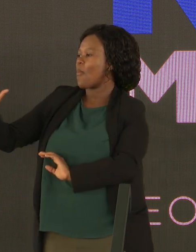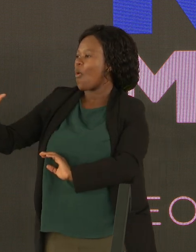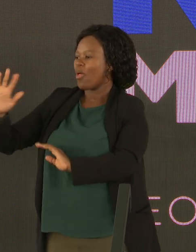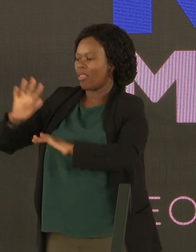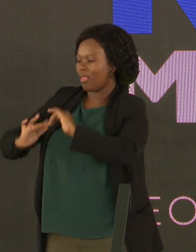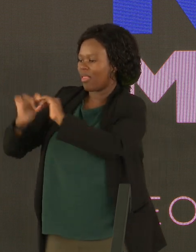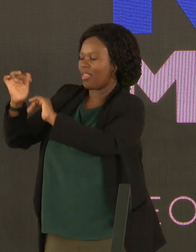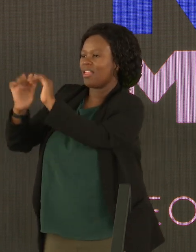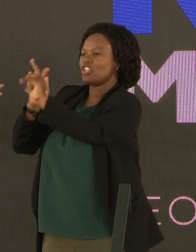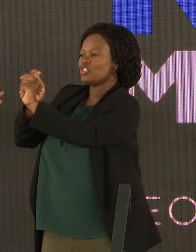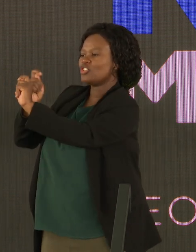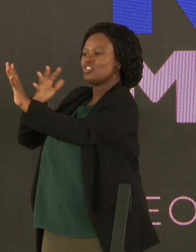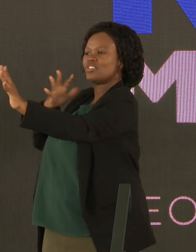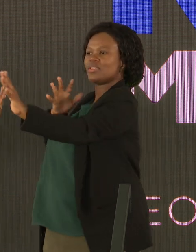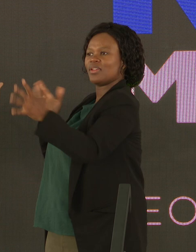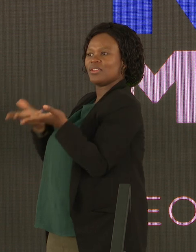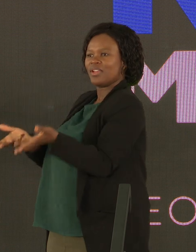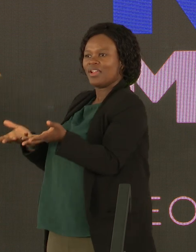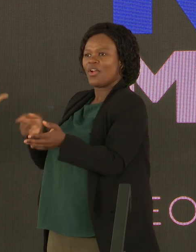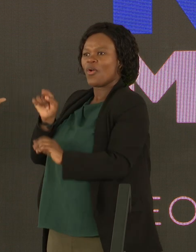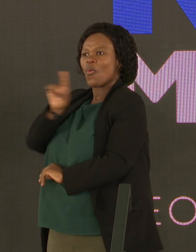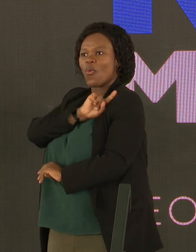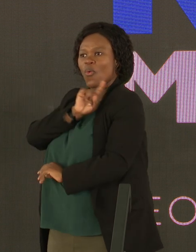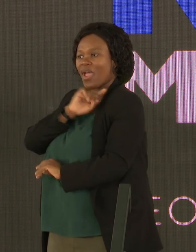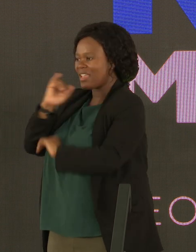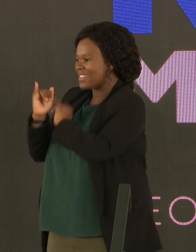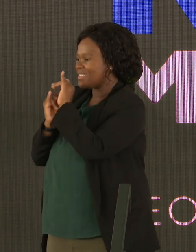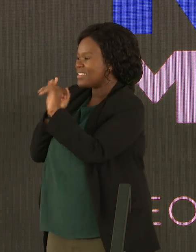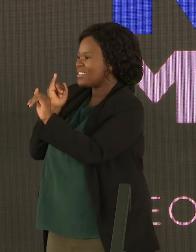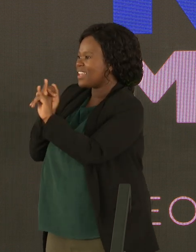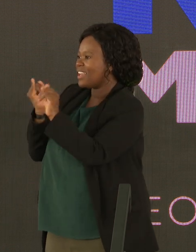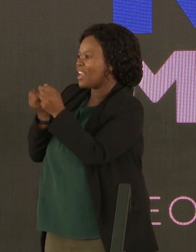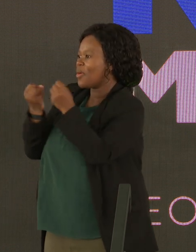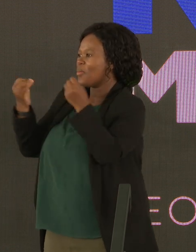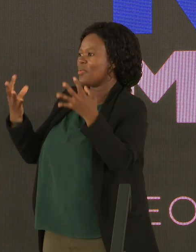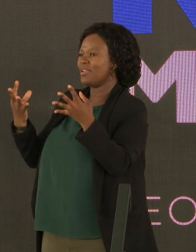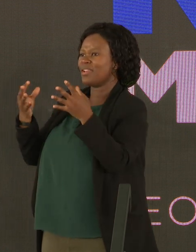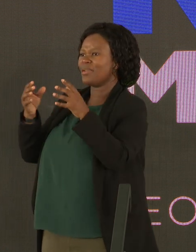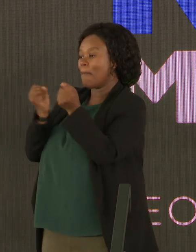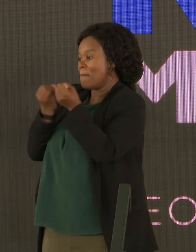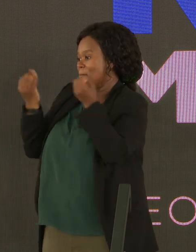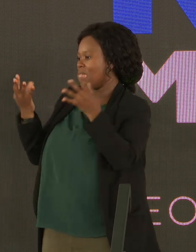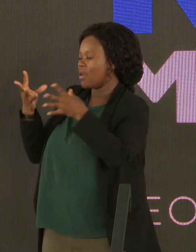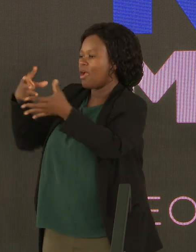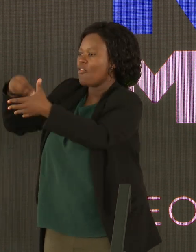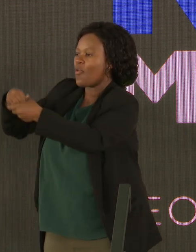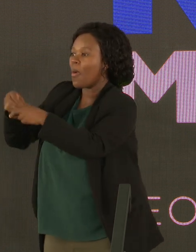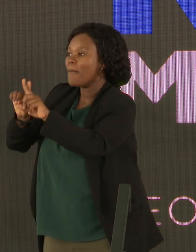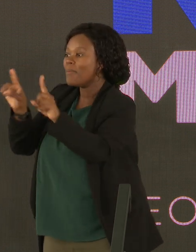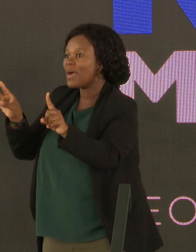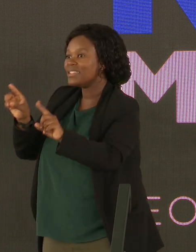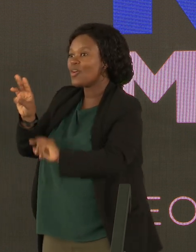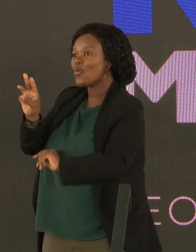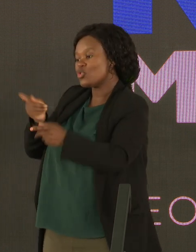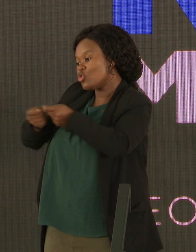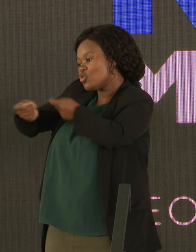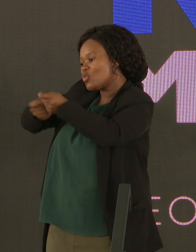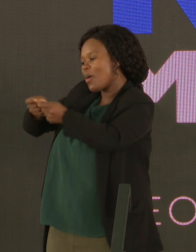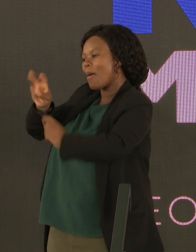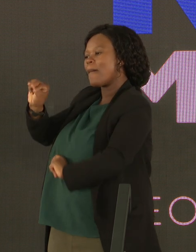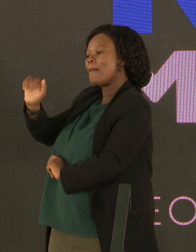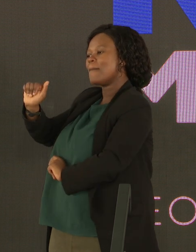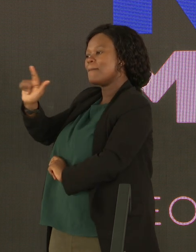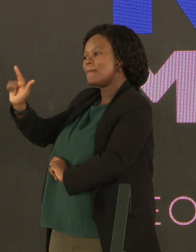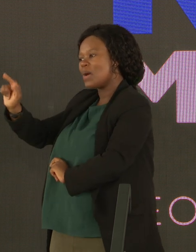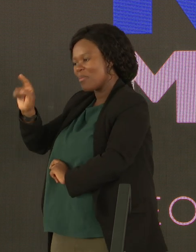you know, paraded by international conglomerates and multinational corporations. Those shopping malls must be built by youth